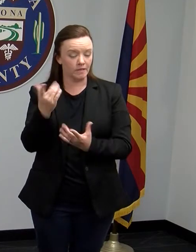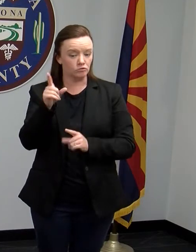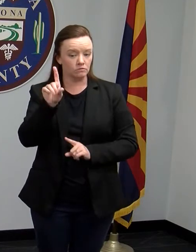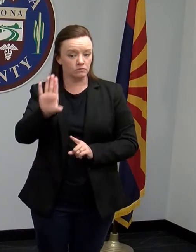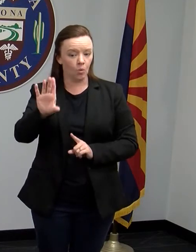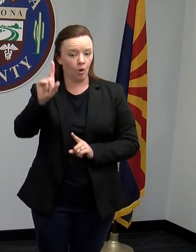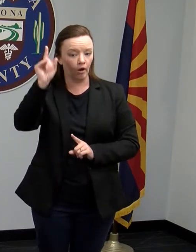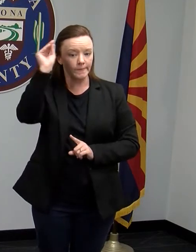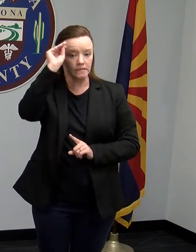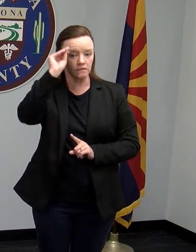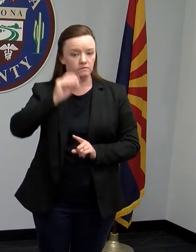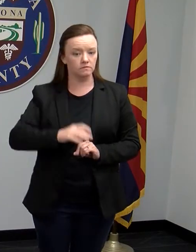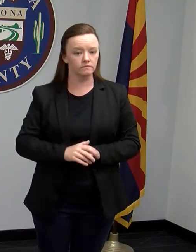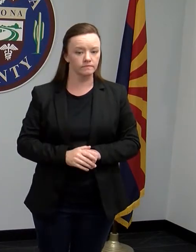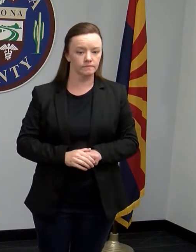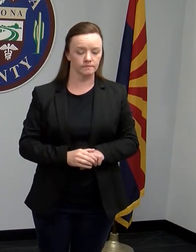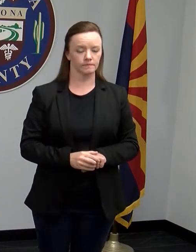your mind?